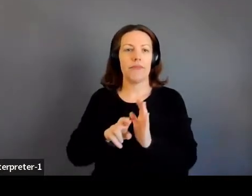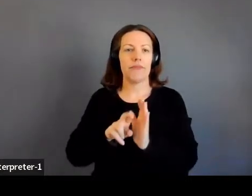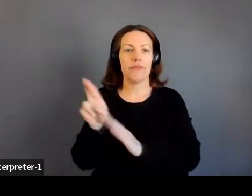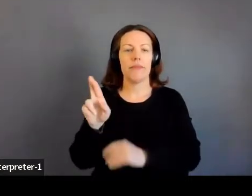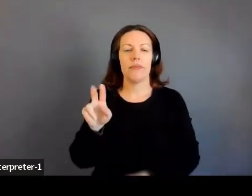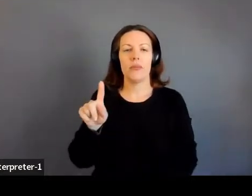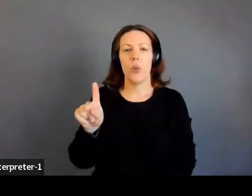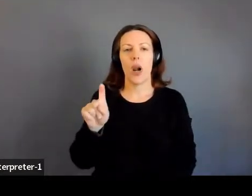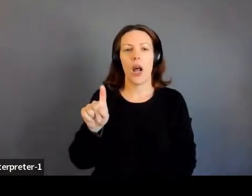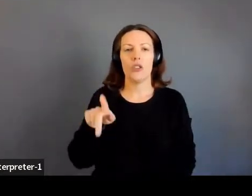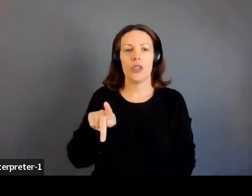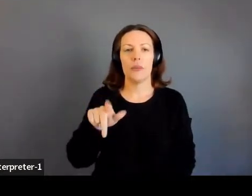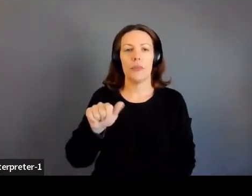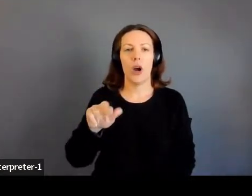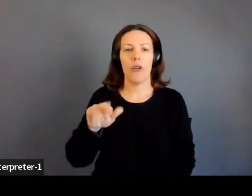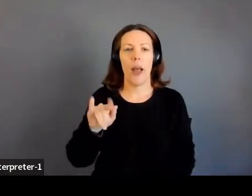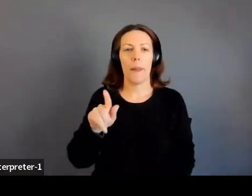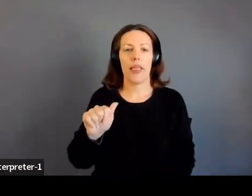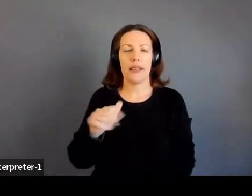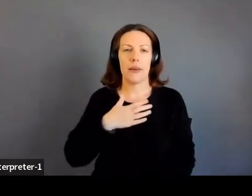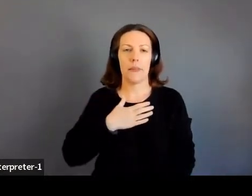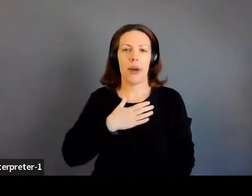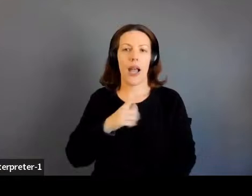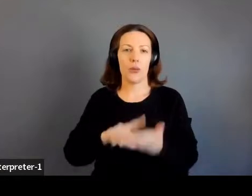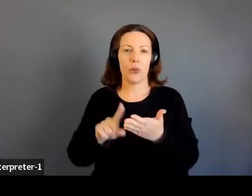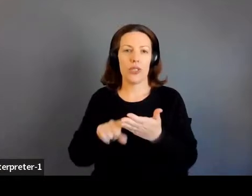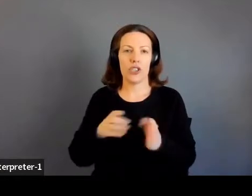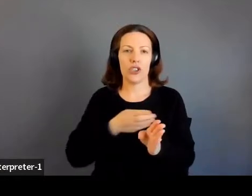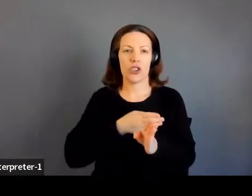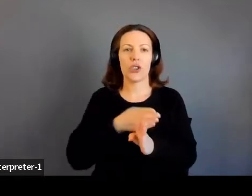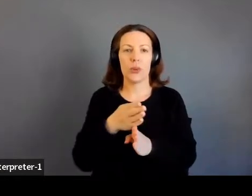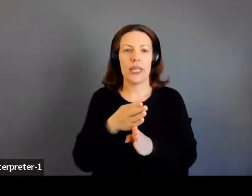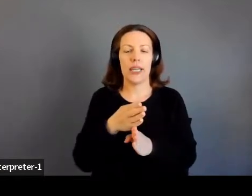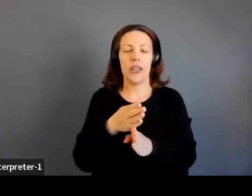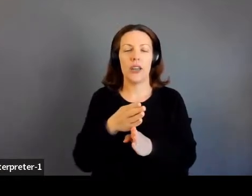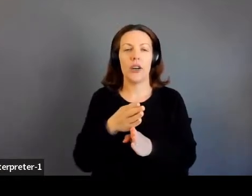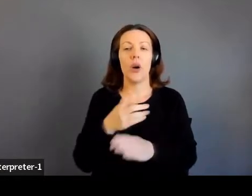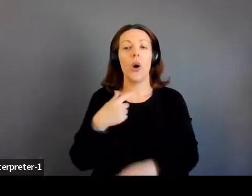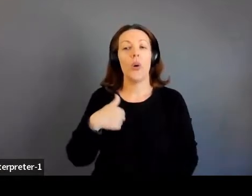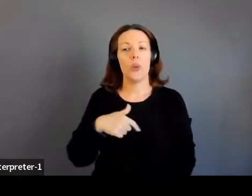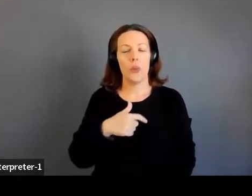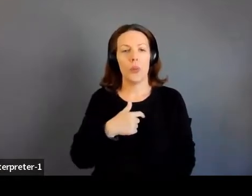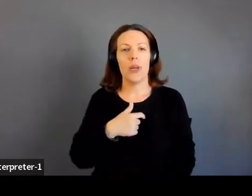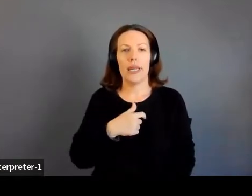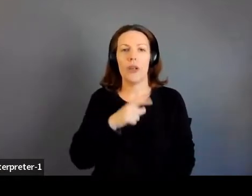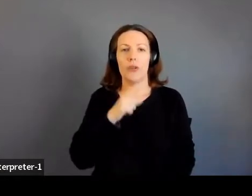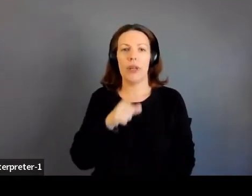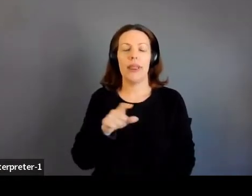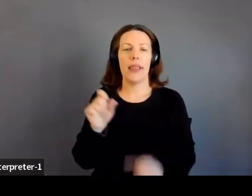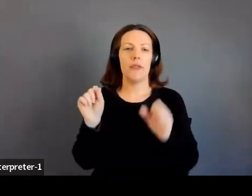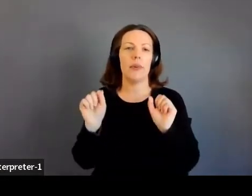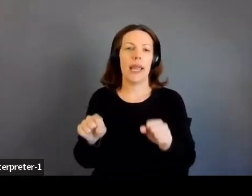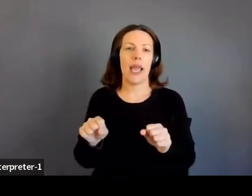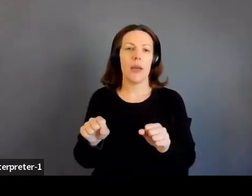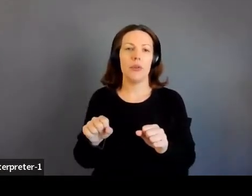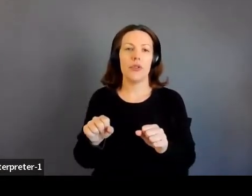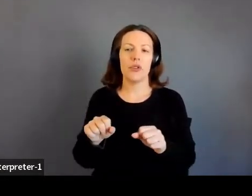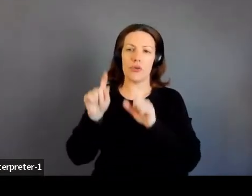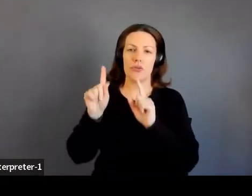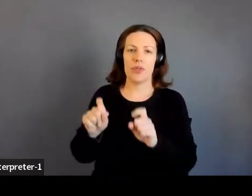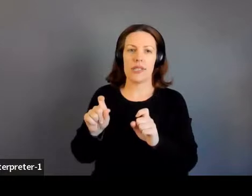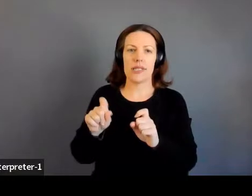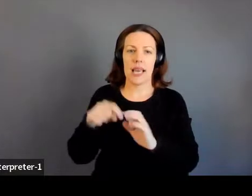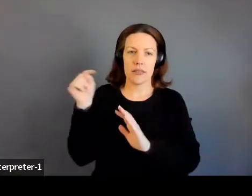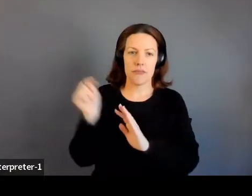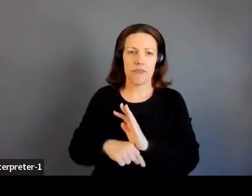parabolas in my research career on those parabolic flight campaigns during which we've really been able to mature and test this